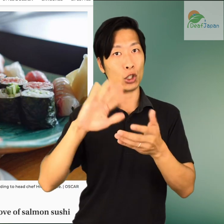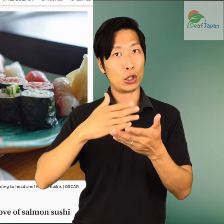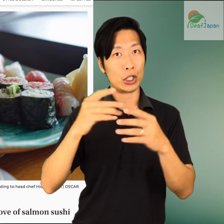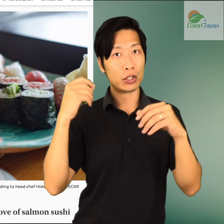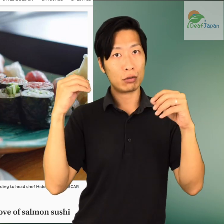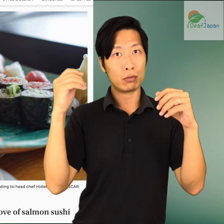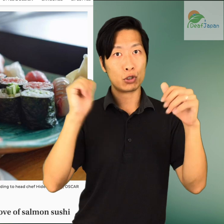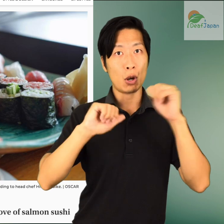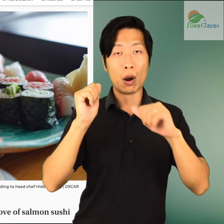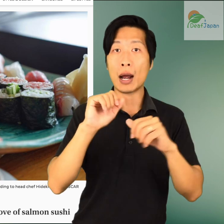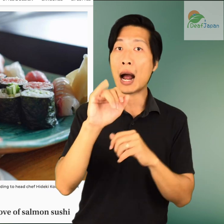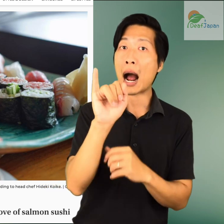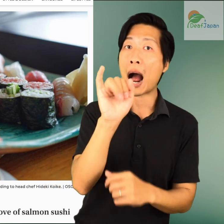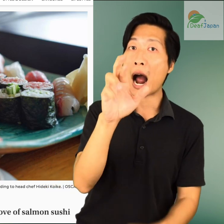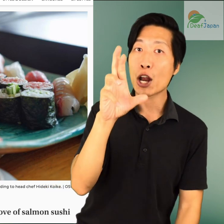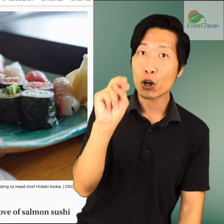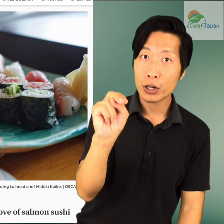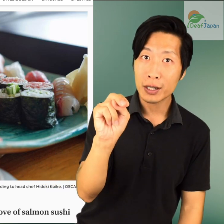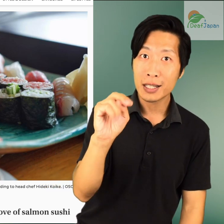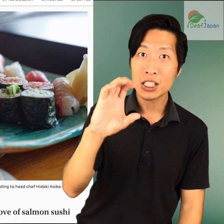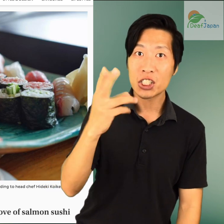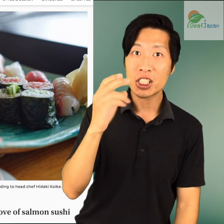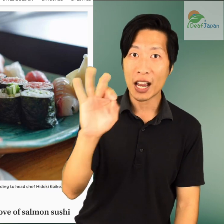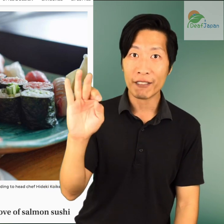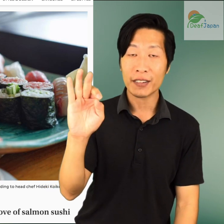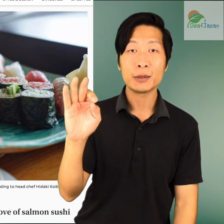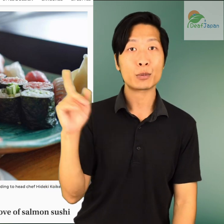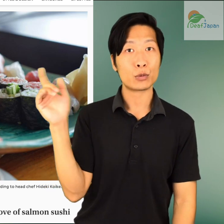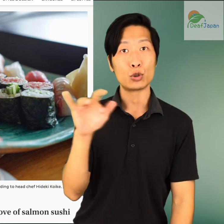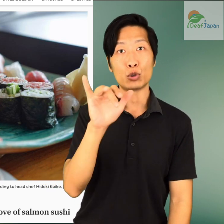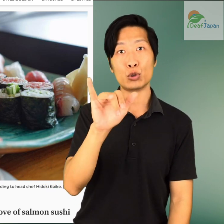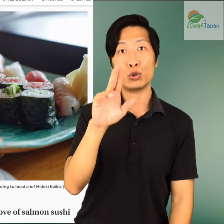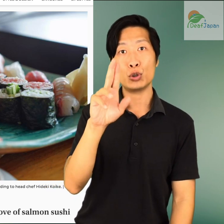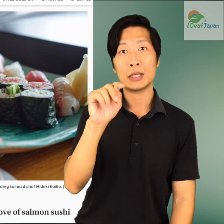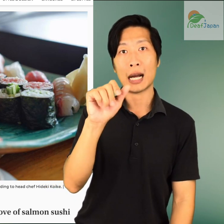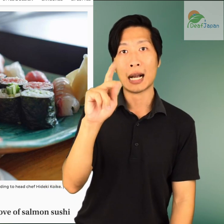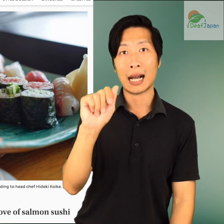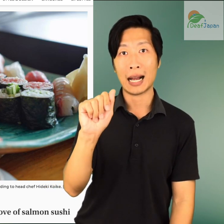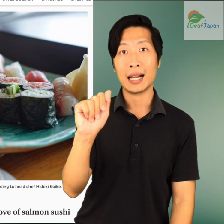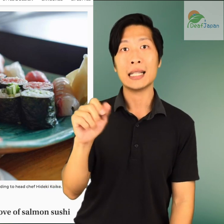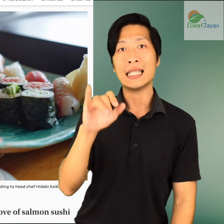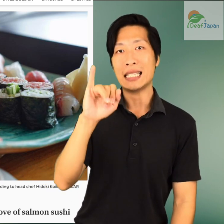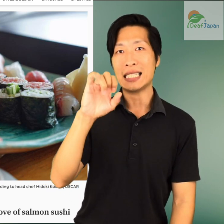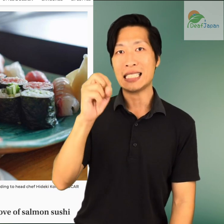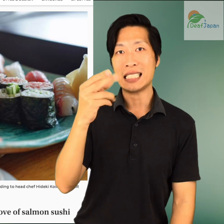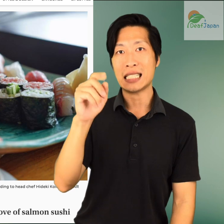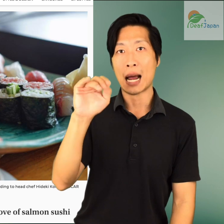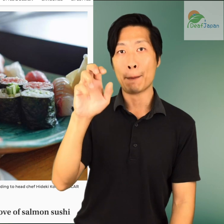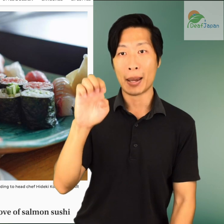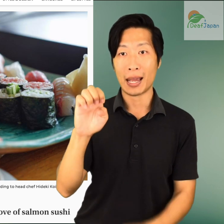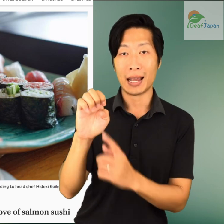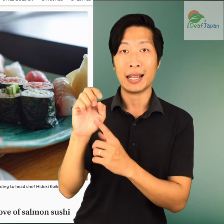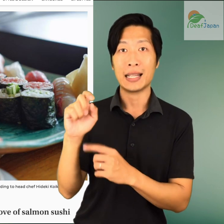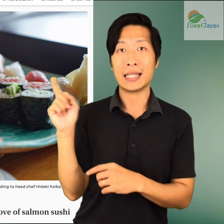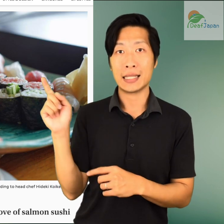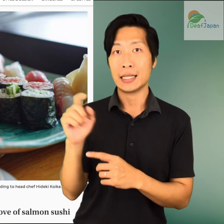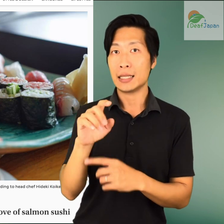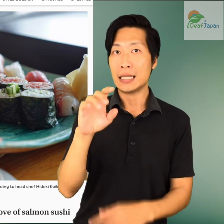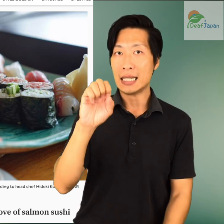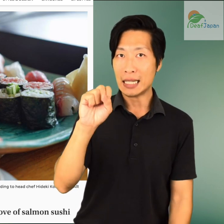Chef and enterprising celebrity chefs like Yuktaka Ishinabe began endorsing Norwegian salmon